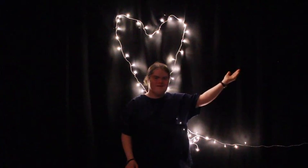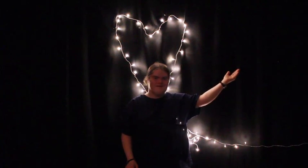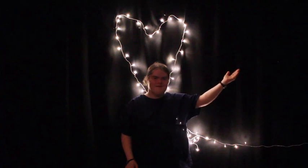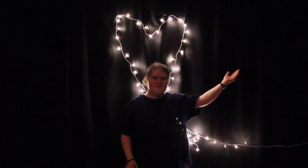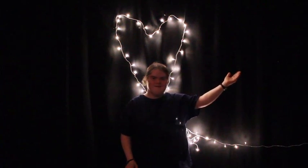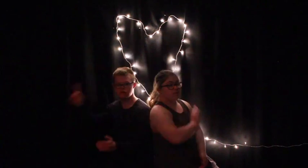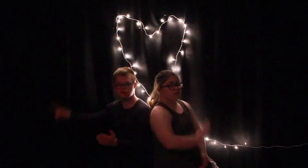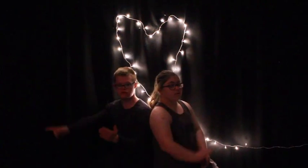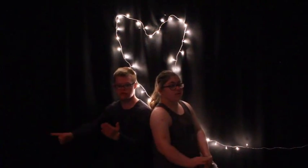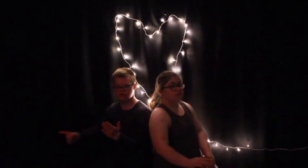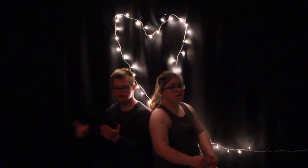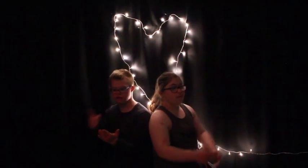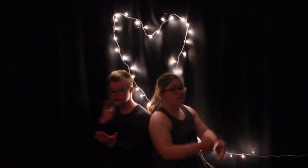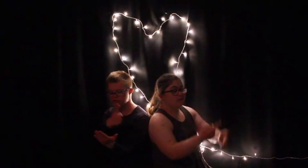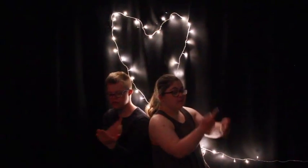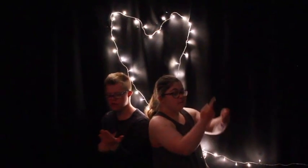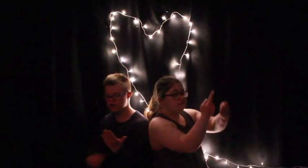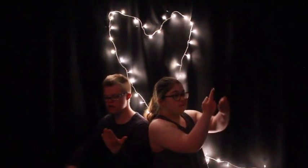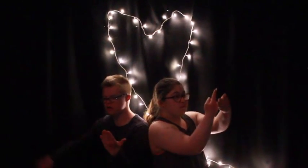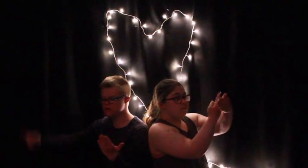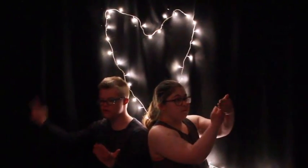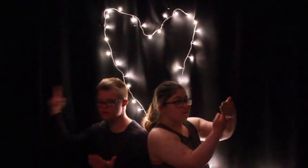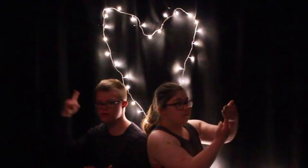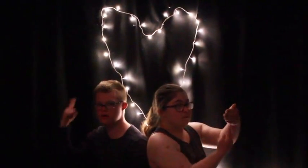But I'm not the only one